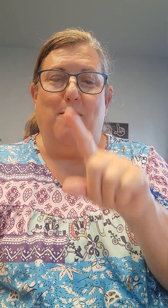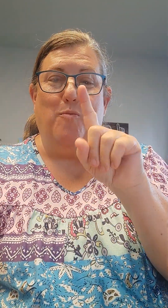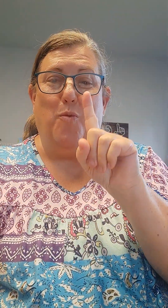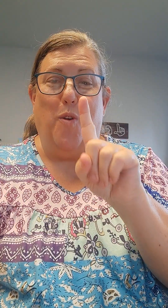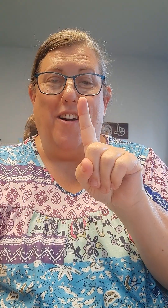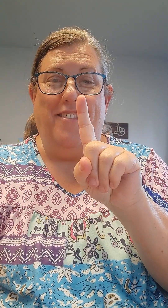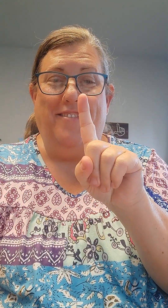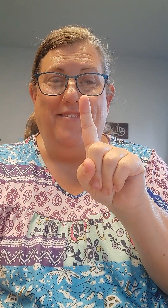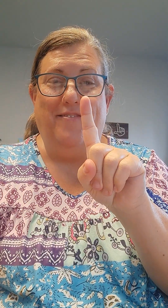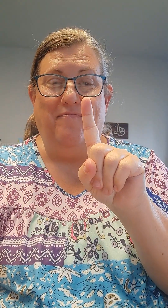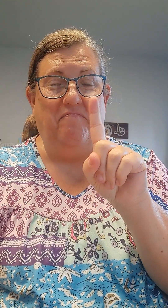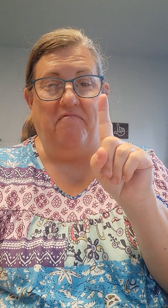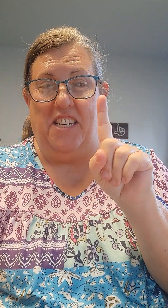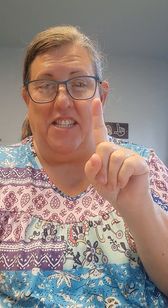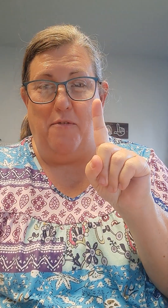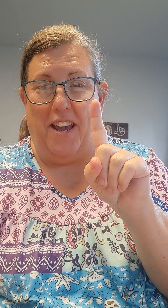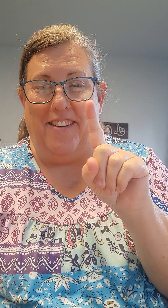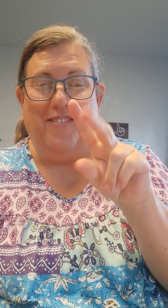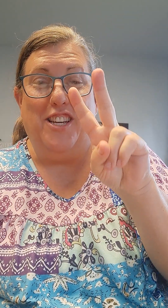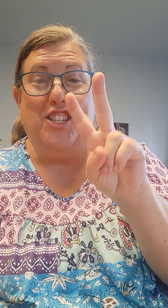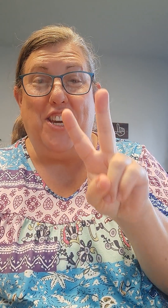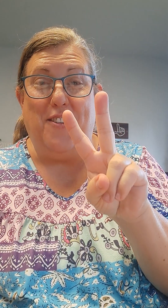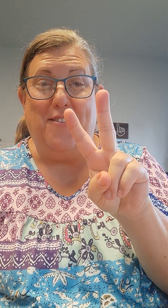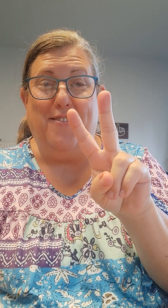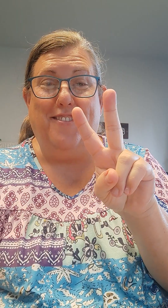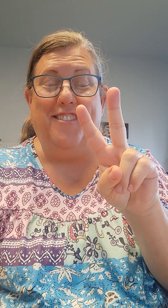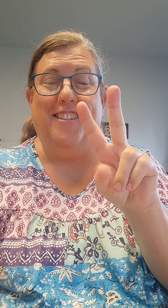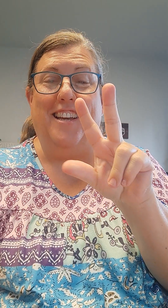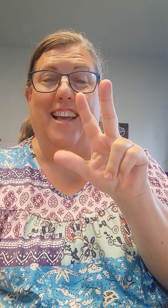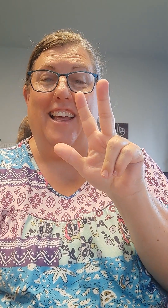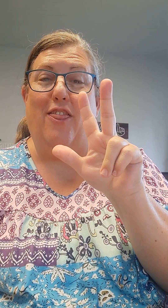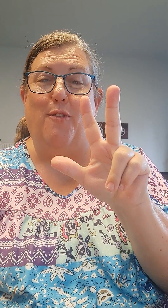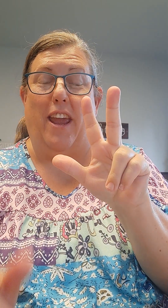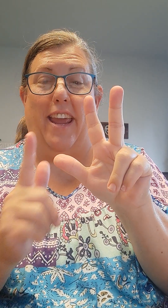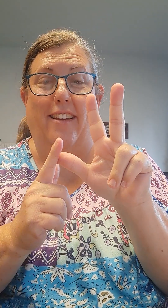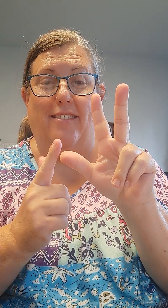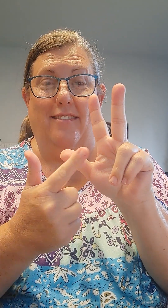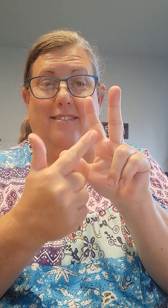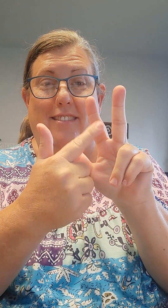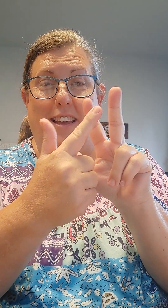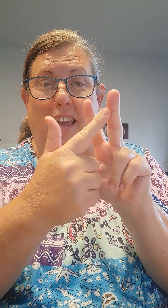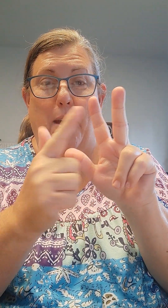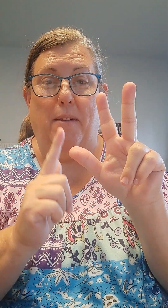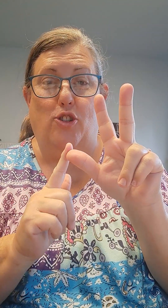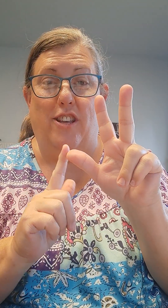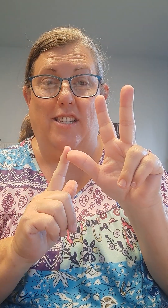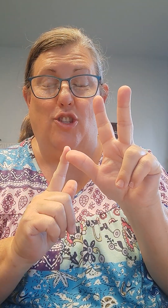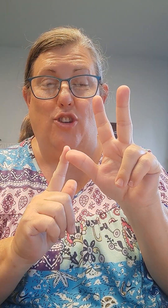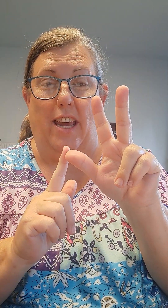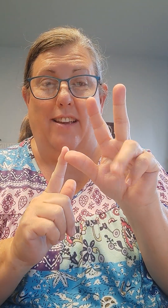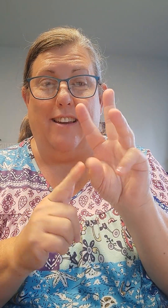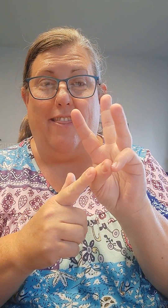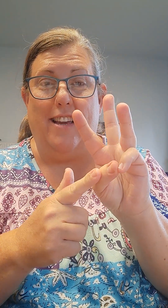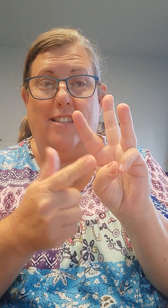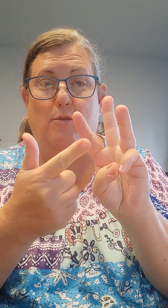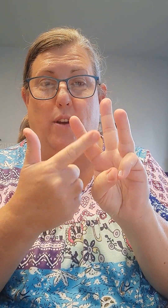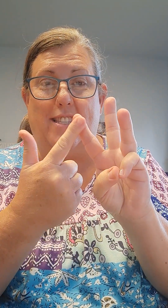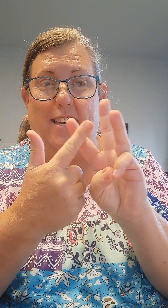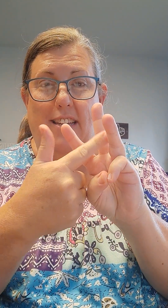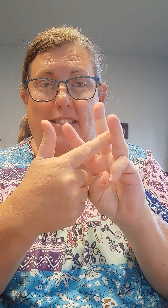One, easy right? Two, three. Make sure this is three, not this. What is this?